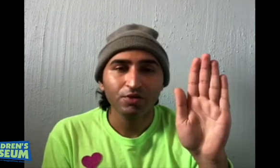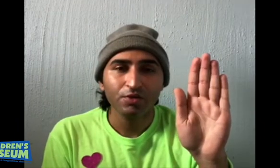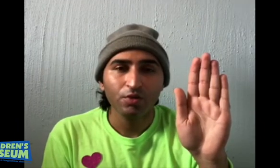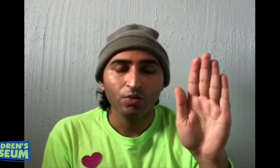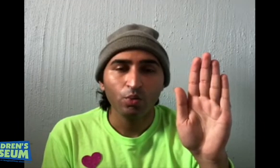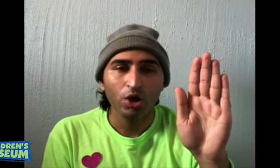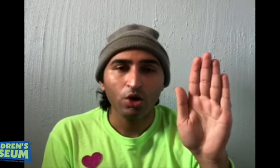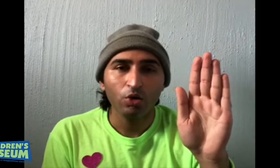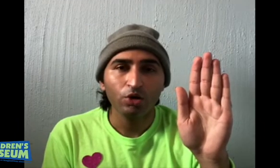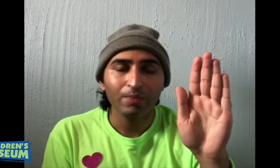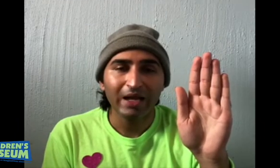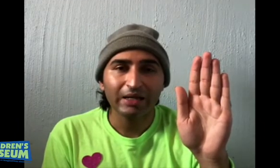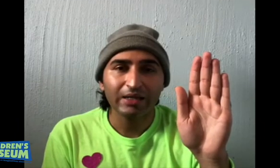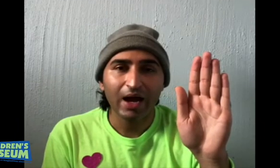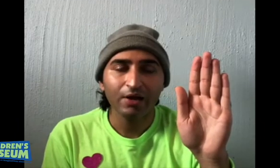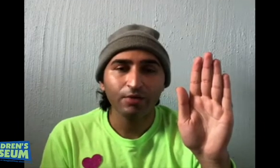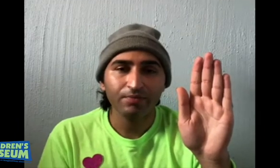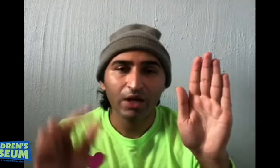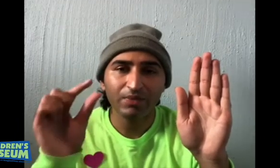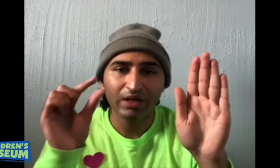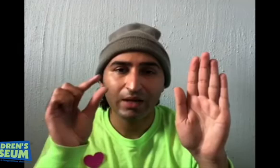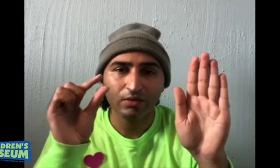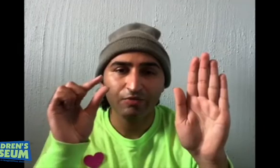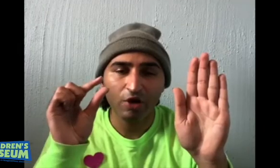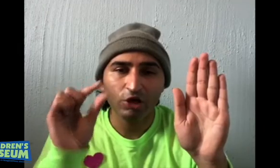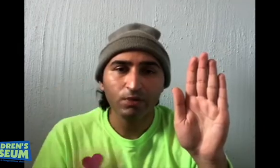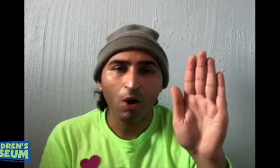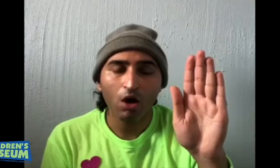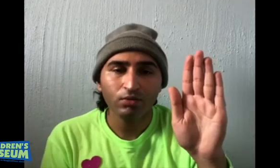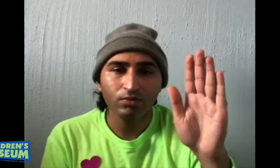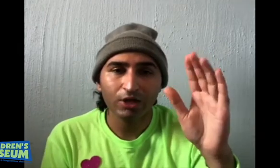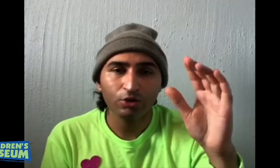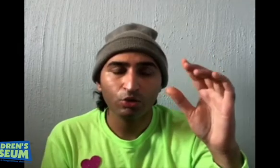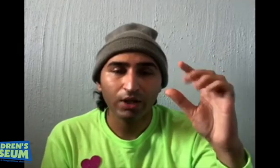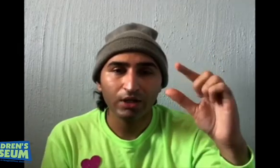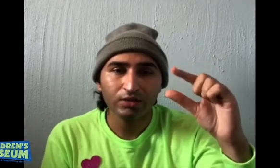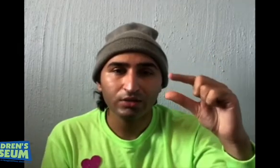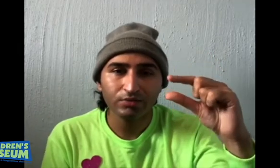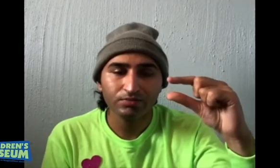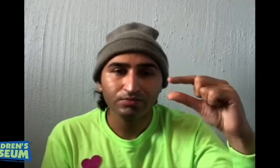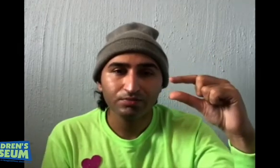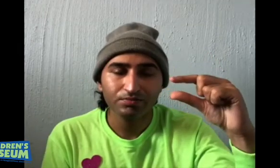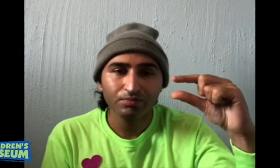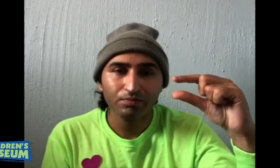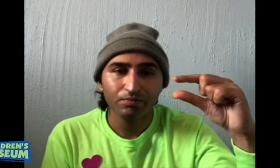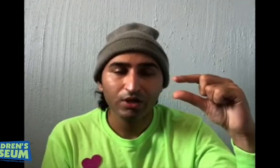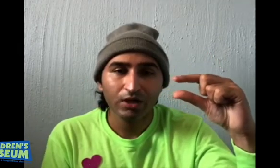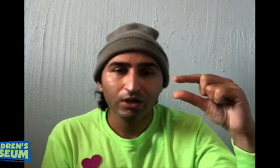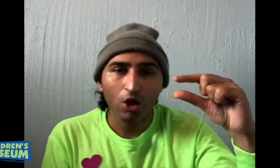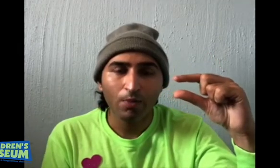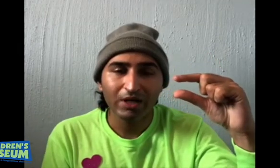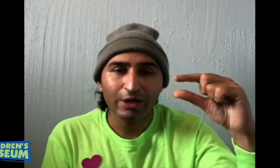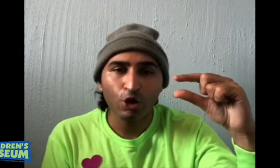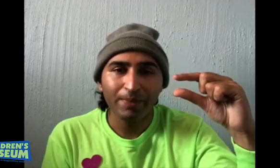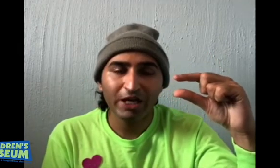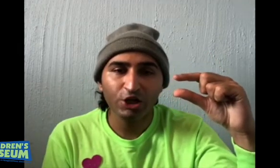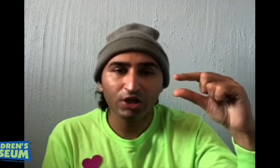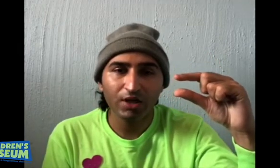We are going to make a sign of something that is very small. Let's do this. Almost like you are pinching something.